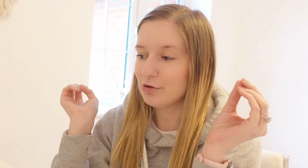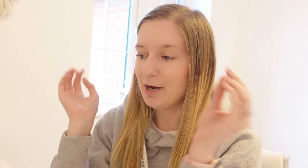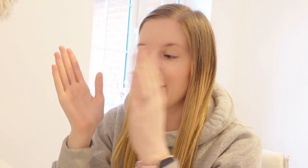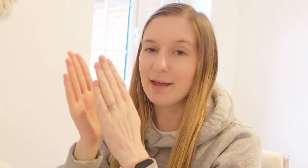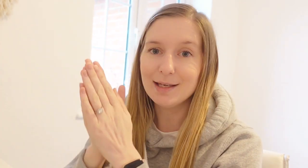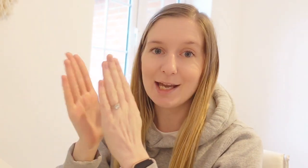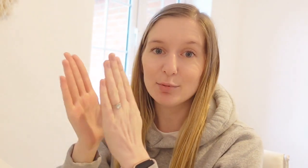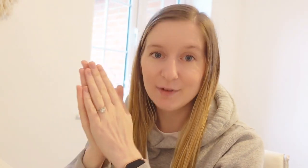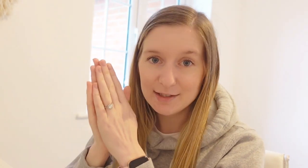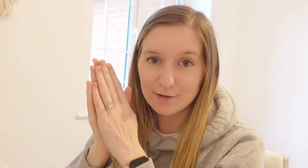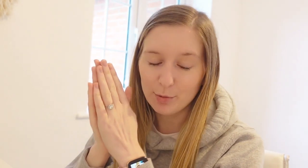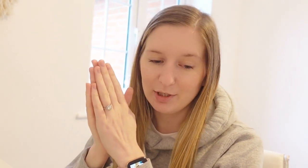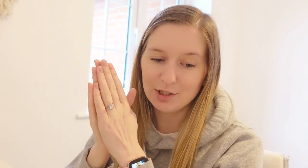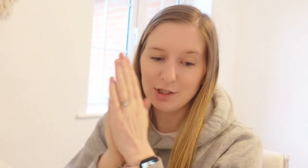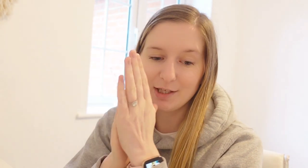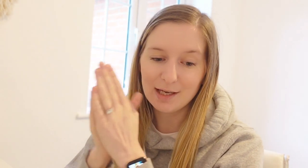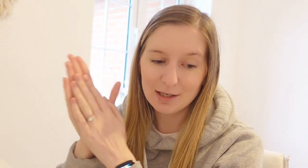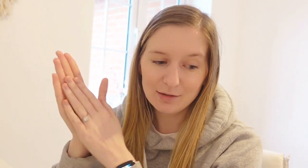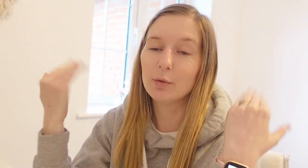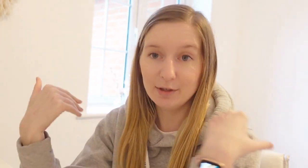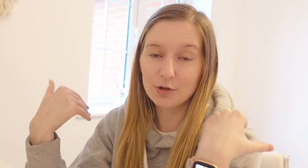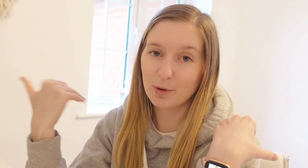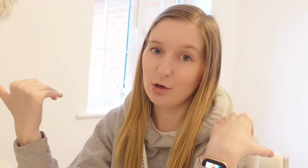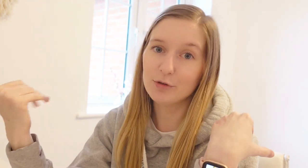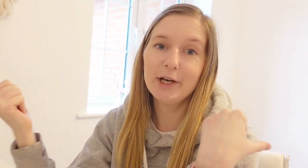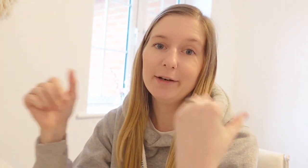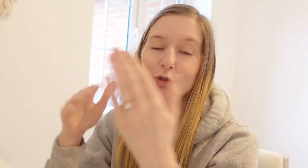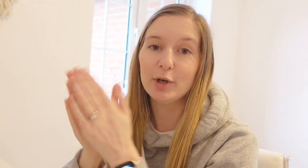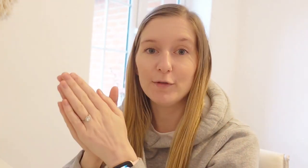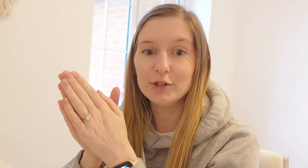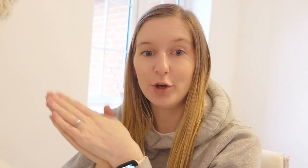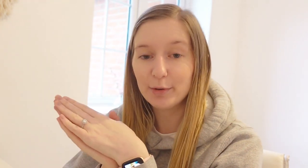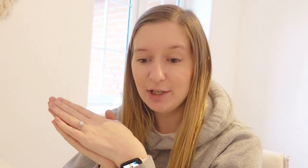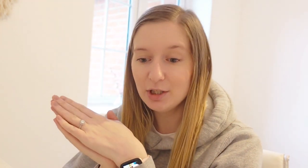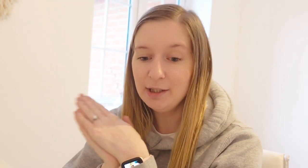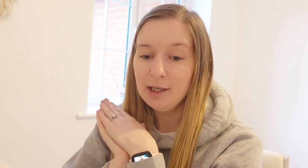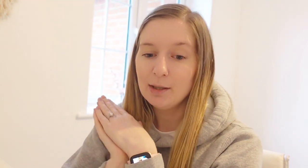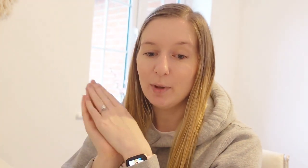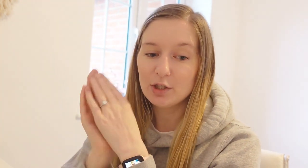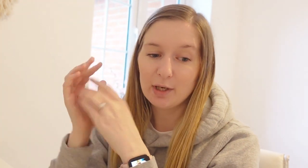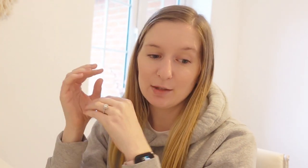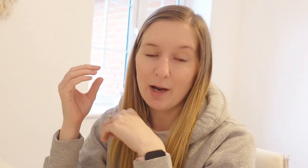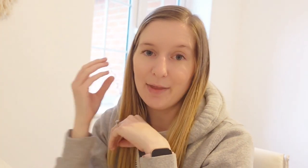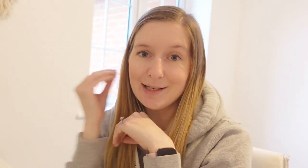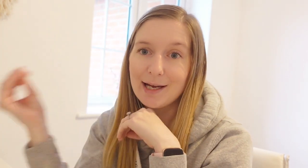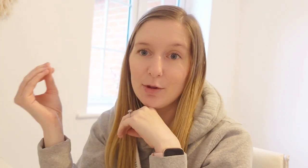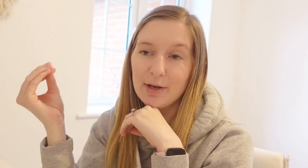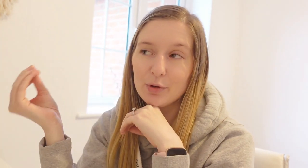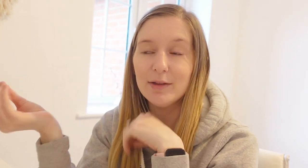there is a preventative operation that you can get done. When you've lost quite a lot of your hearing you'll be offered an operation which is where they take out the bit of your ear that